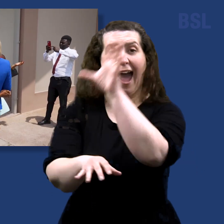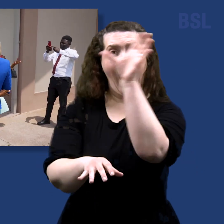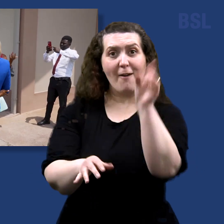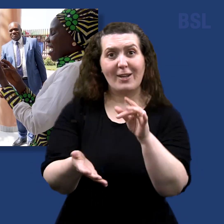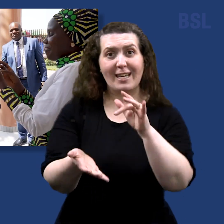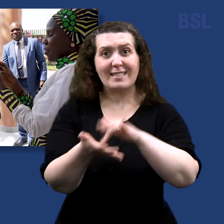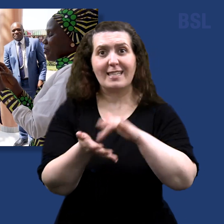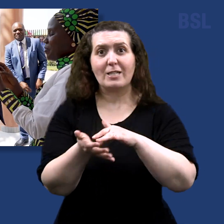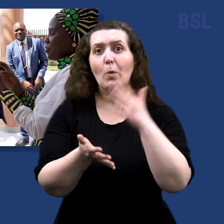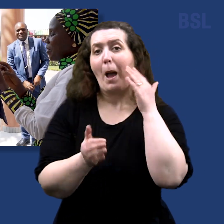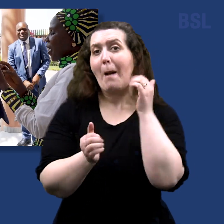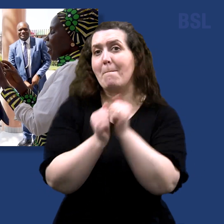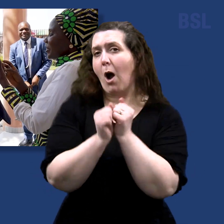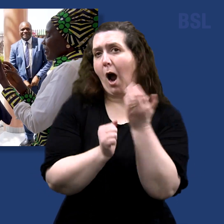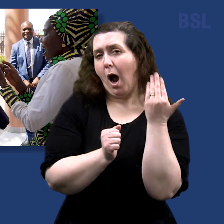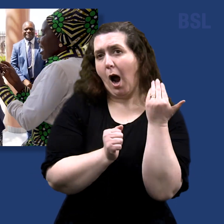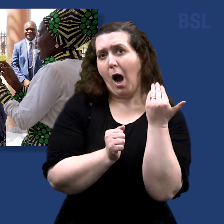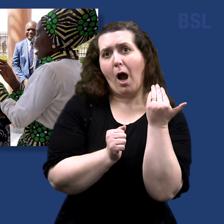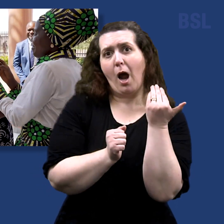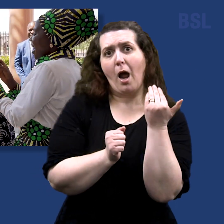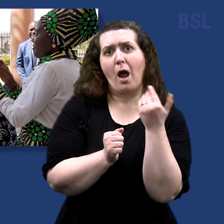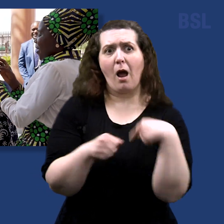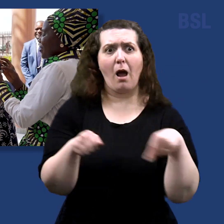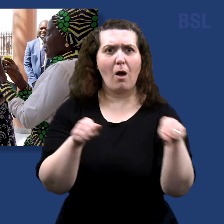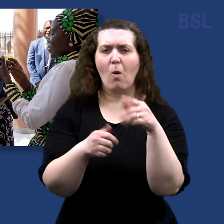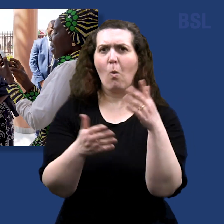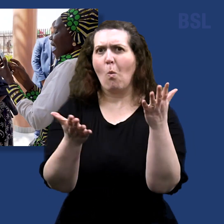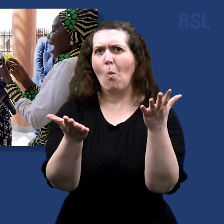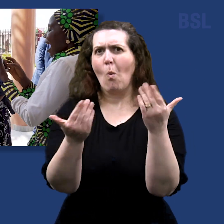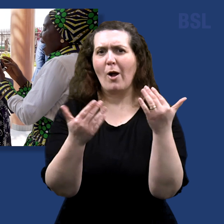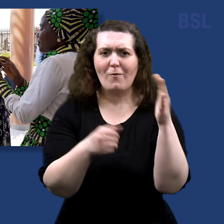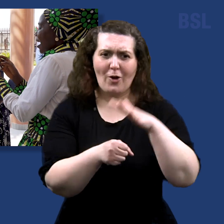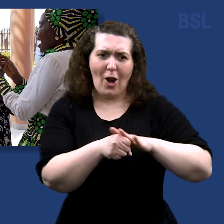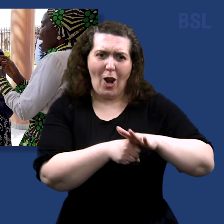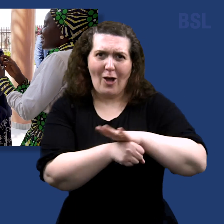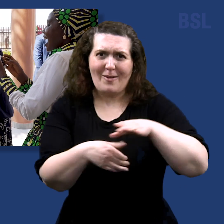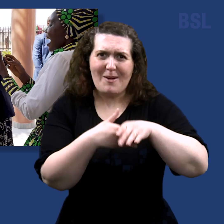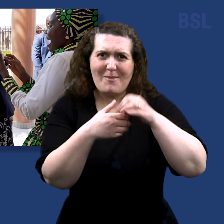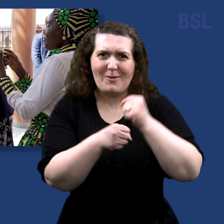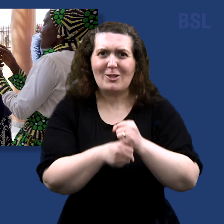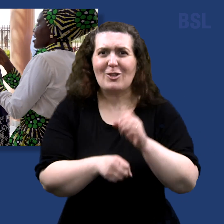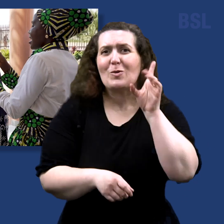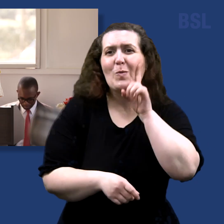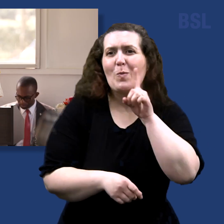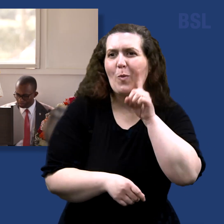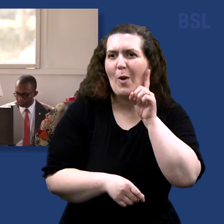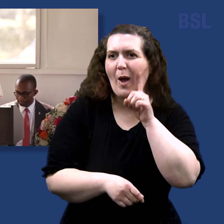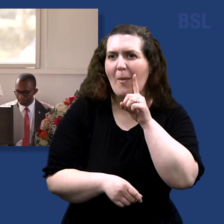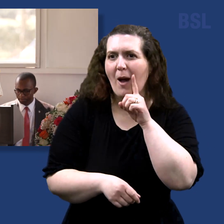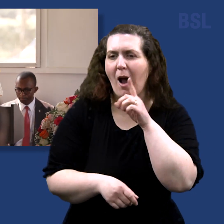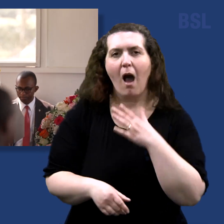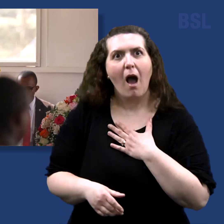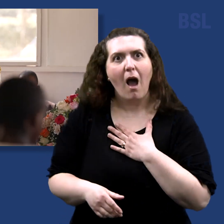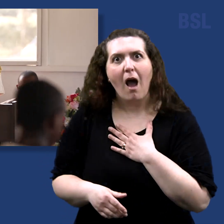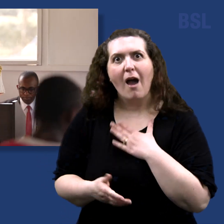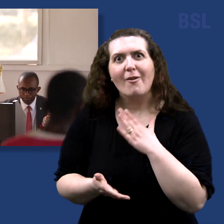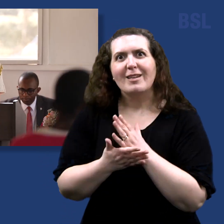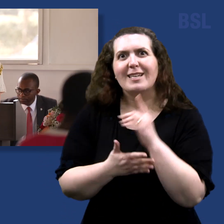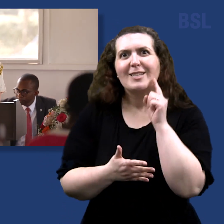March where they received a warm welcome from local Latter-day Saint women. Isn't this a sweet opportunity that we have on Sundays